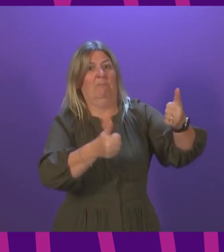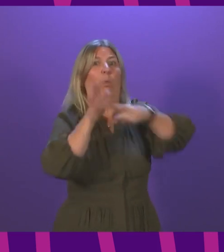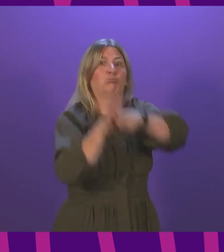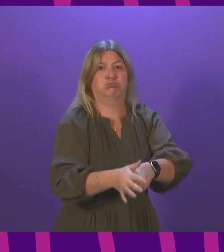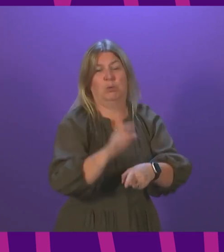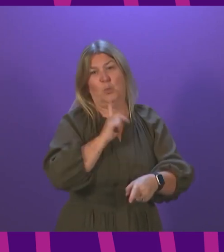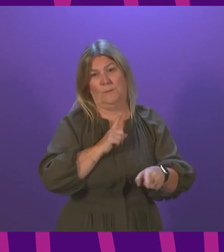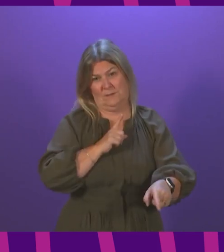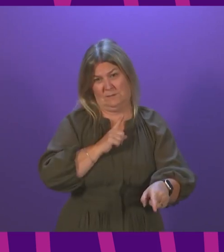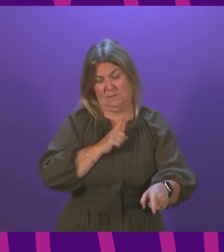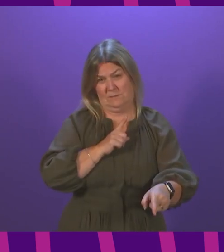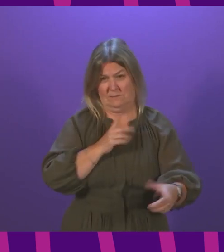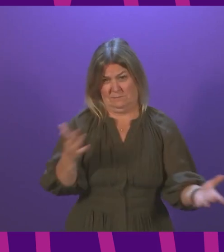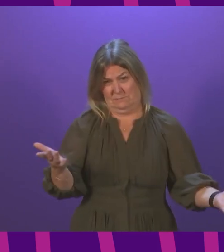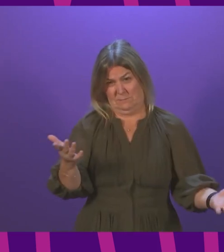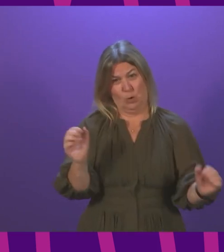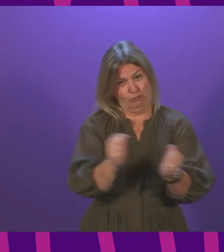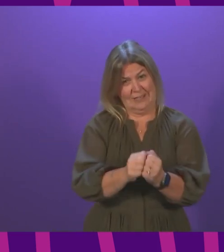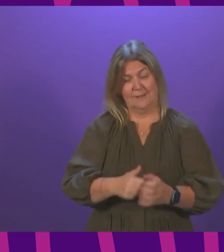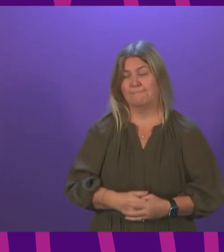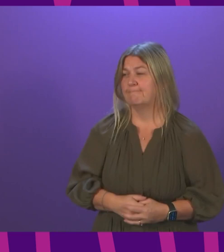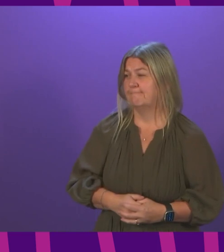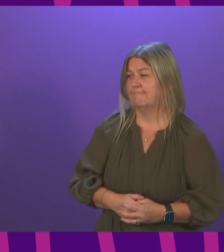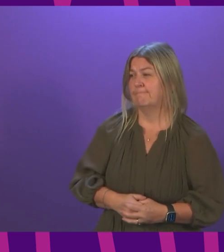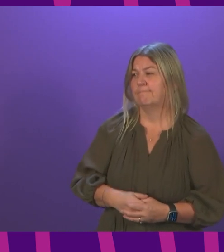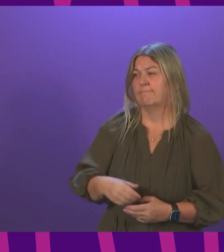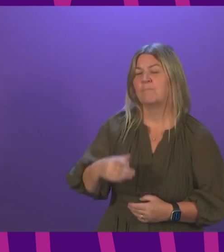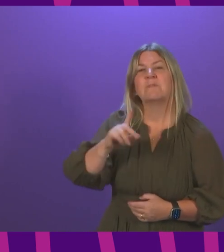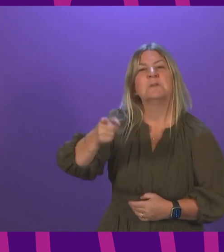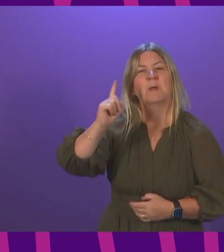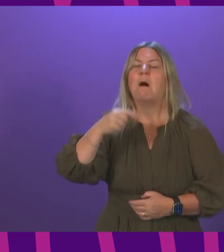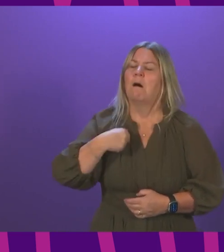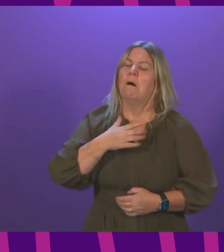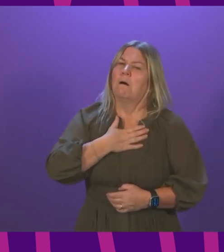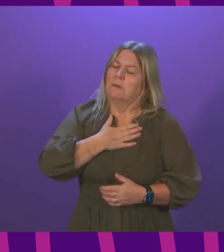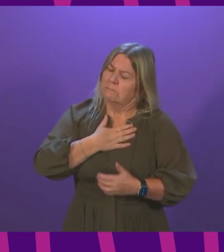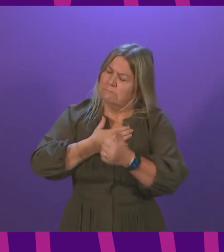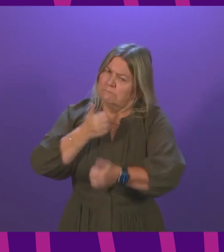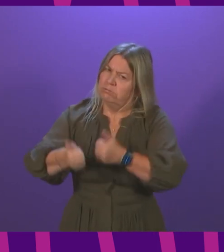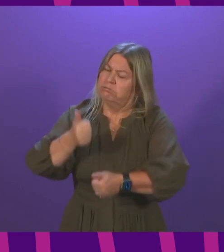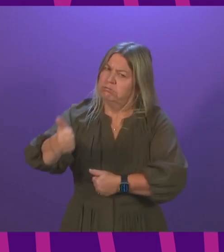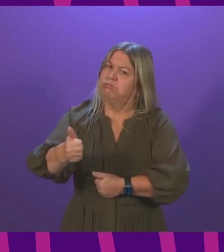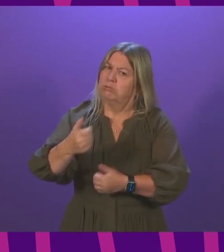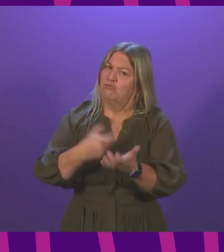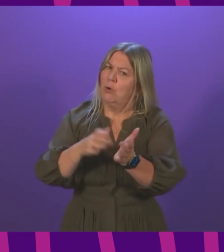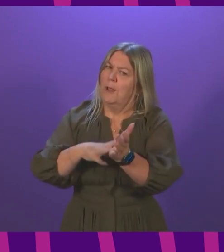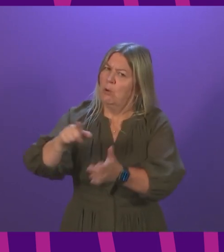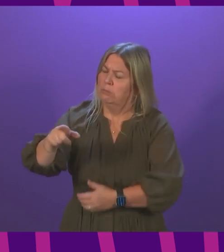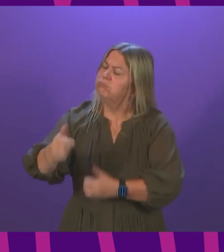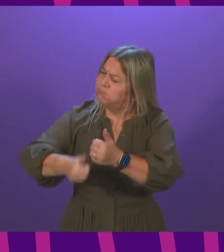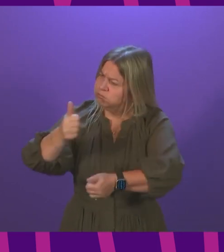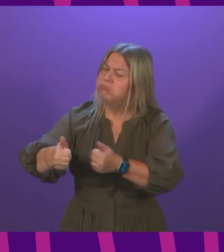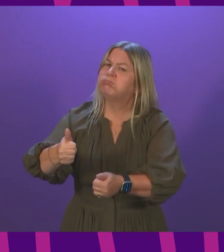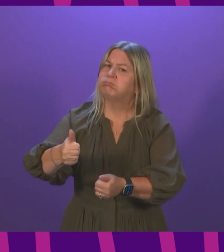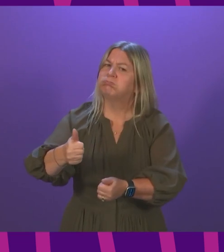to pay tribute to Rona Malone and to say how deeply troubling I think the findings of the tribunal